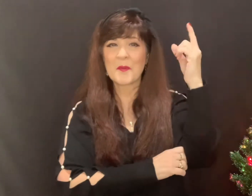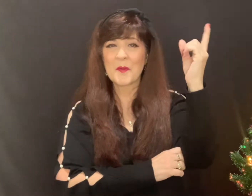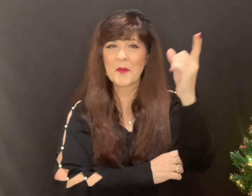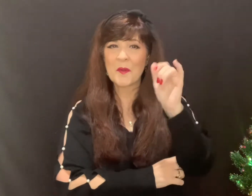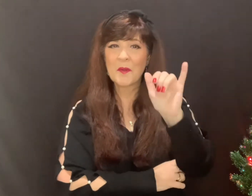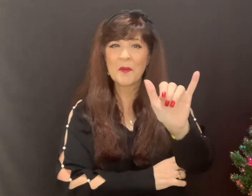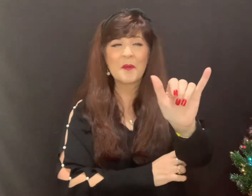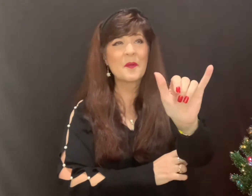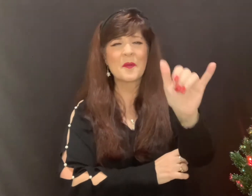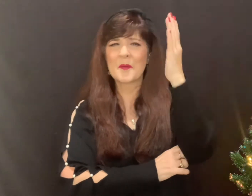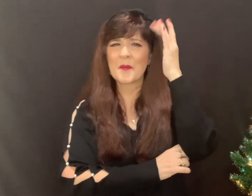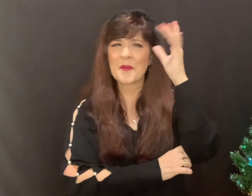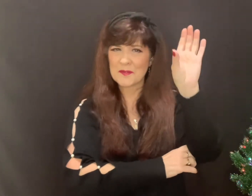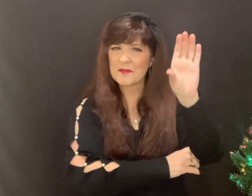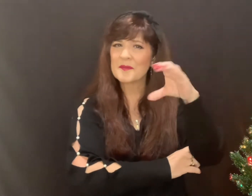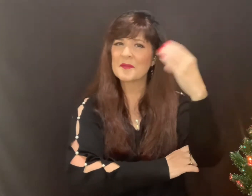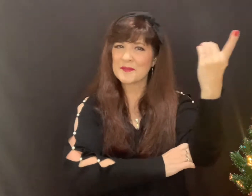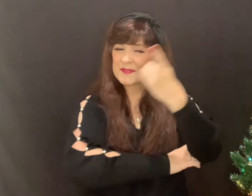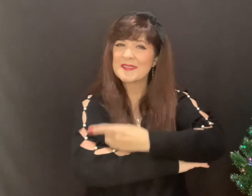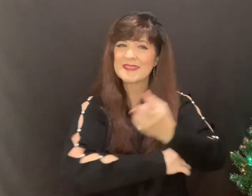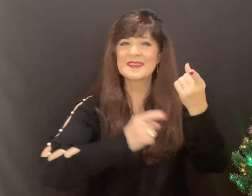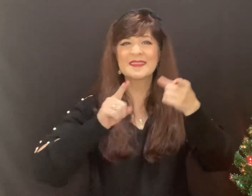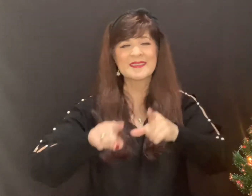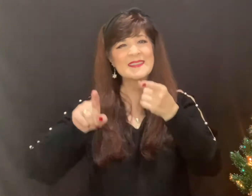because of Christmas Day.